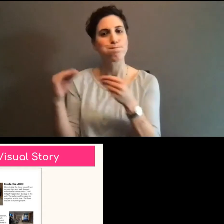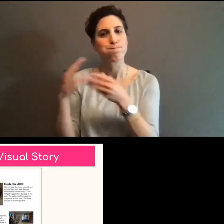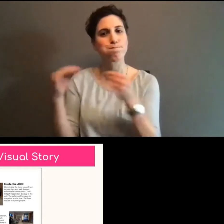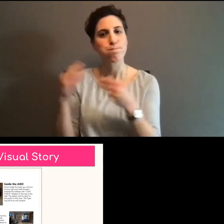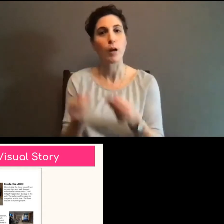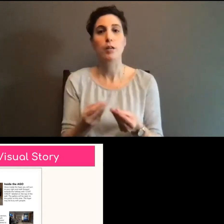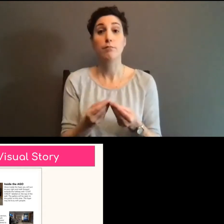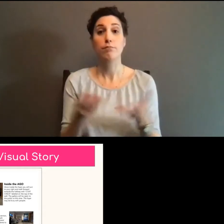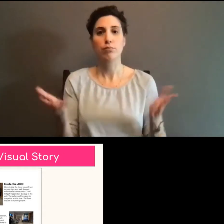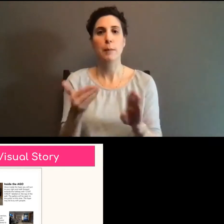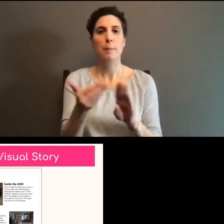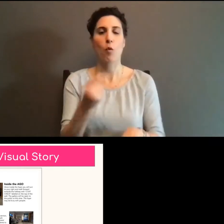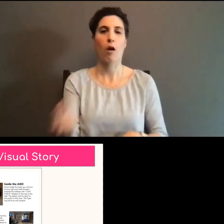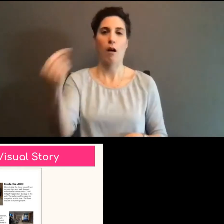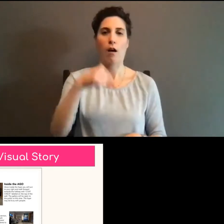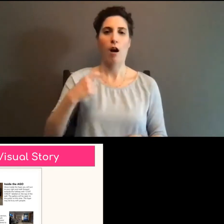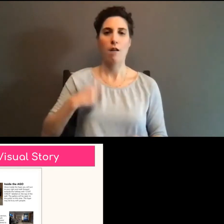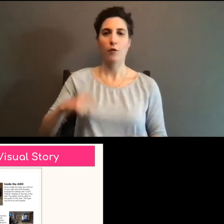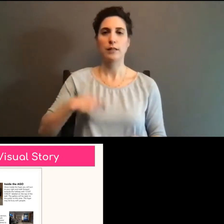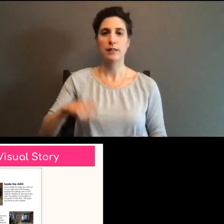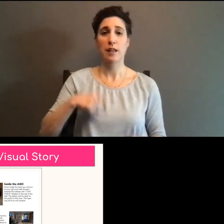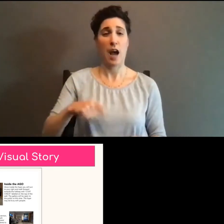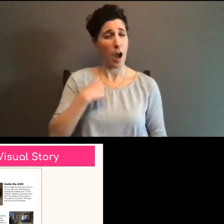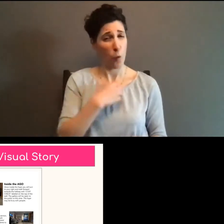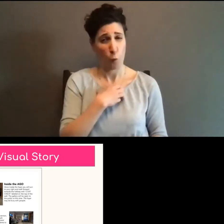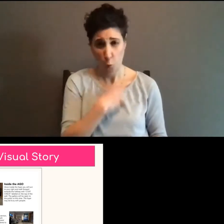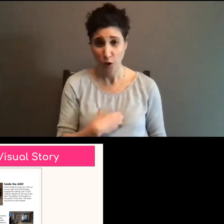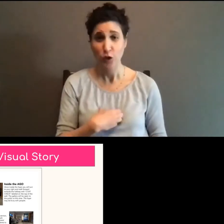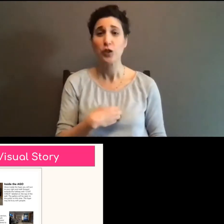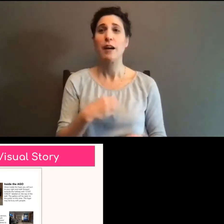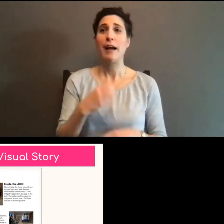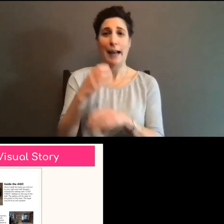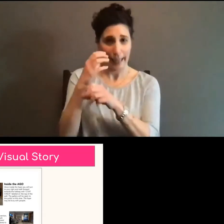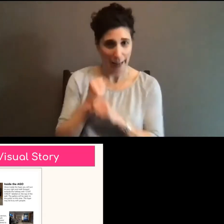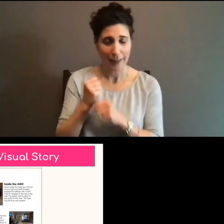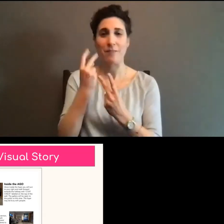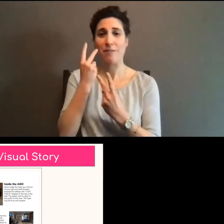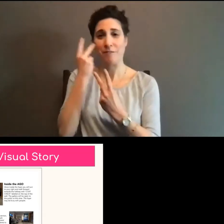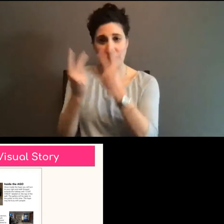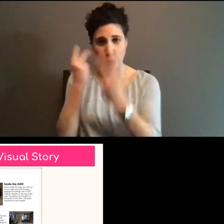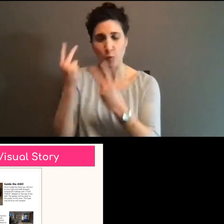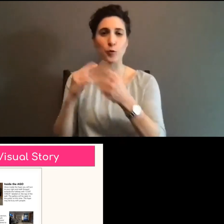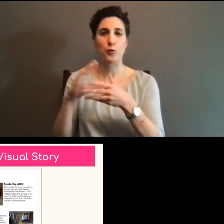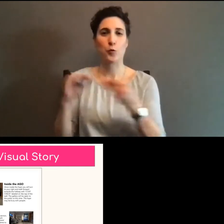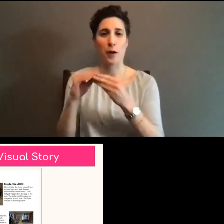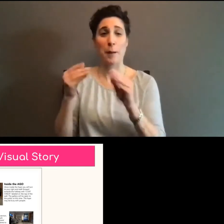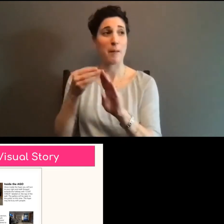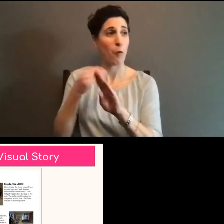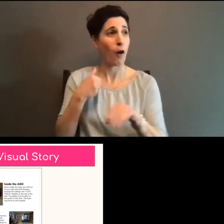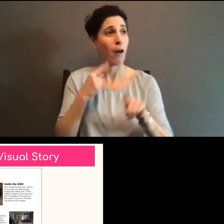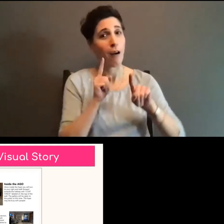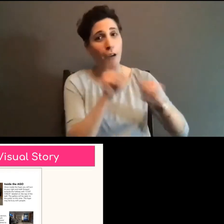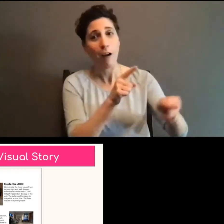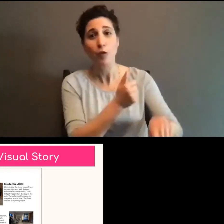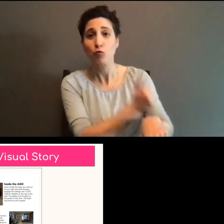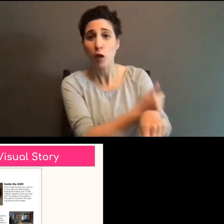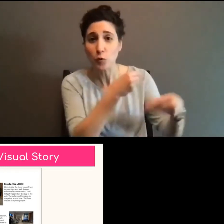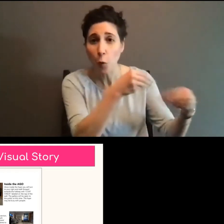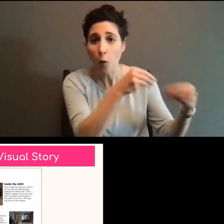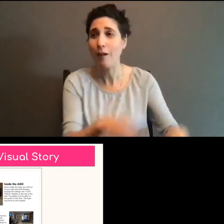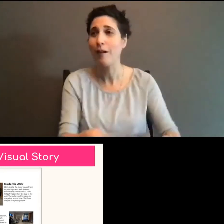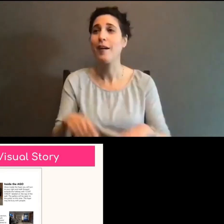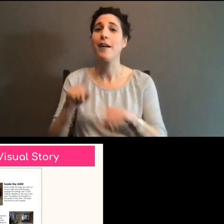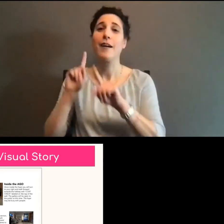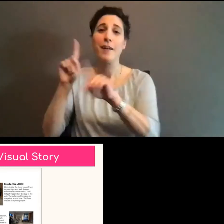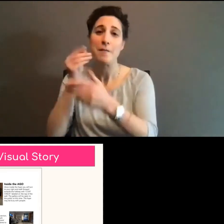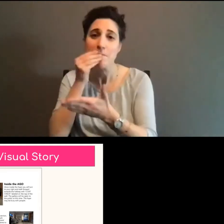I wish I could have a visual story every time I go to shoppers, every time I go to the grocery store. Uh, I think this has been the one benefit